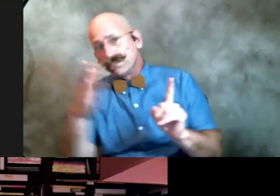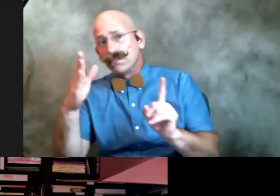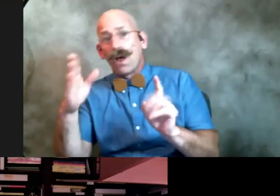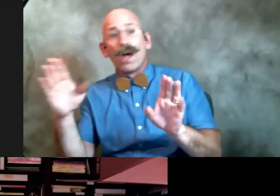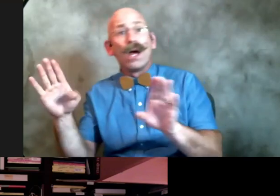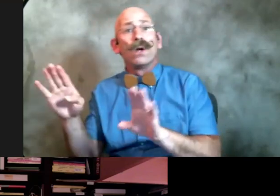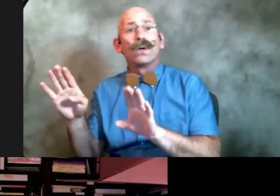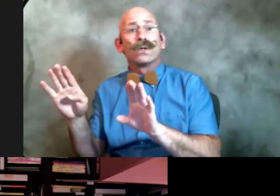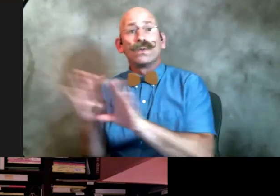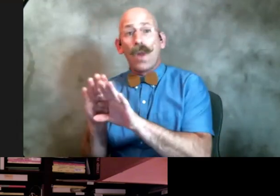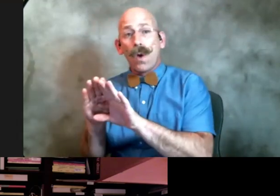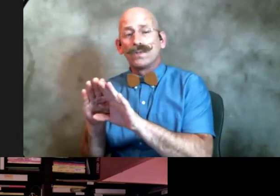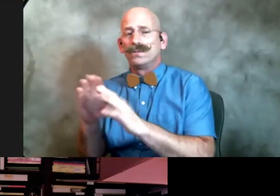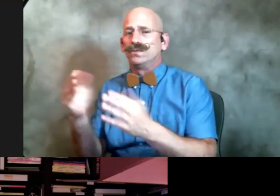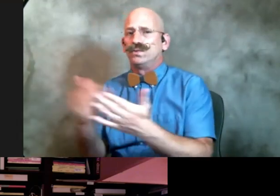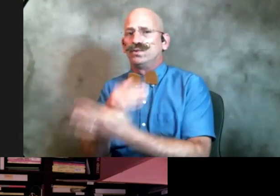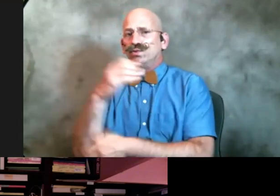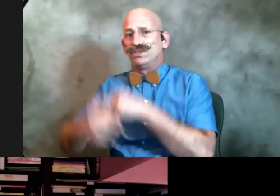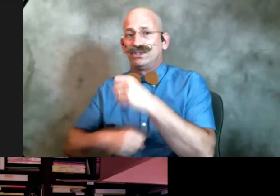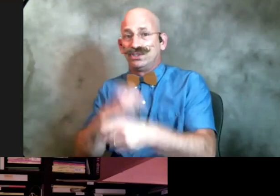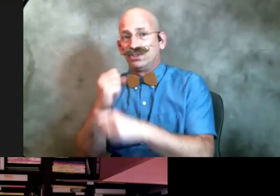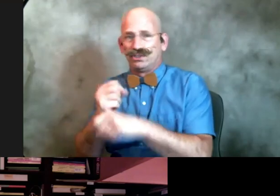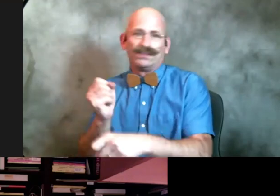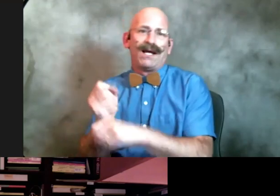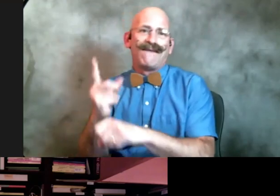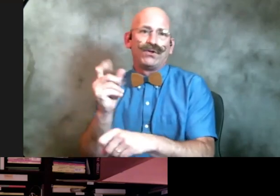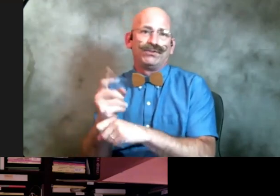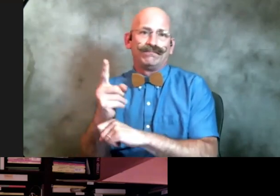on new year's every year